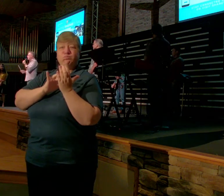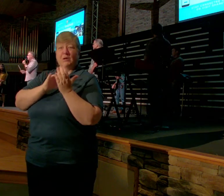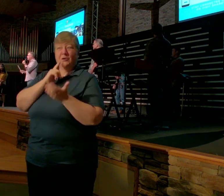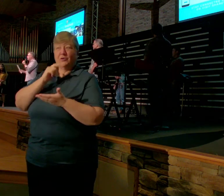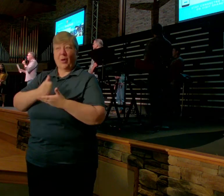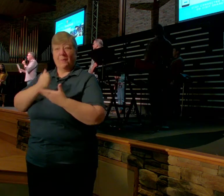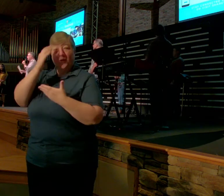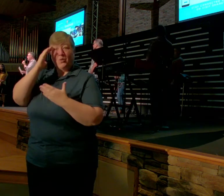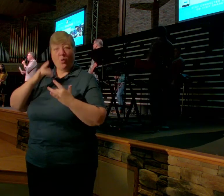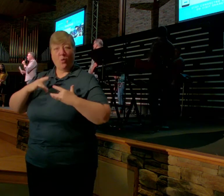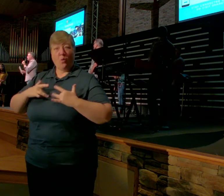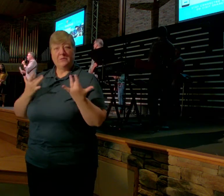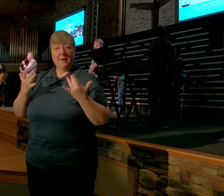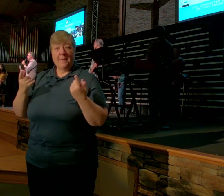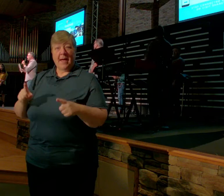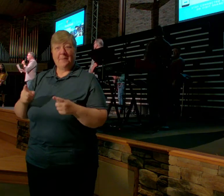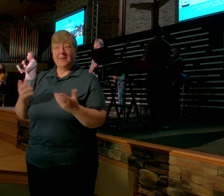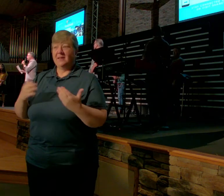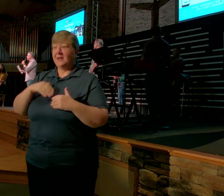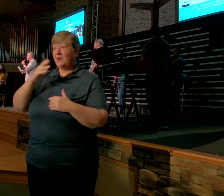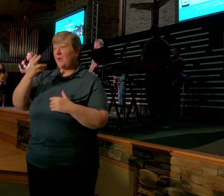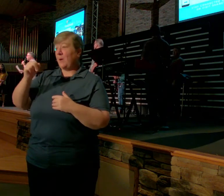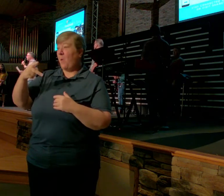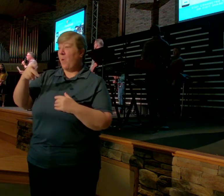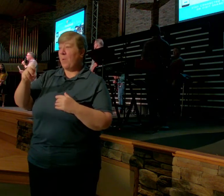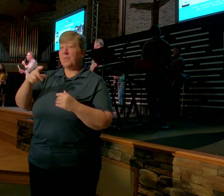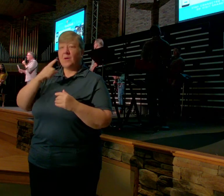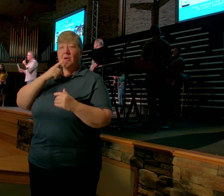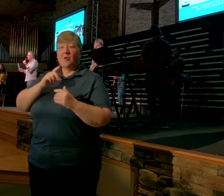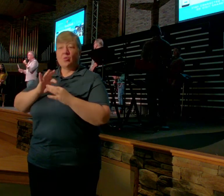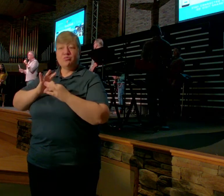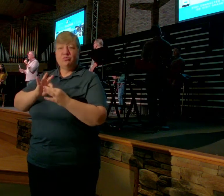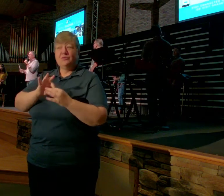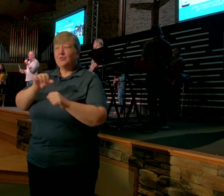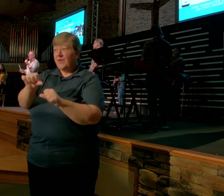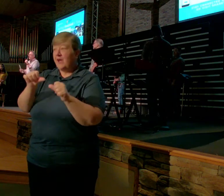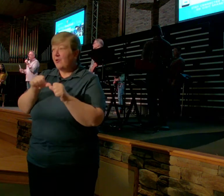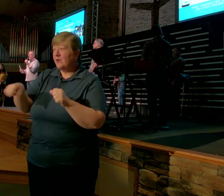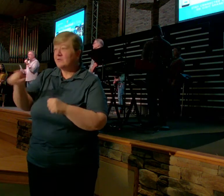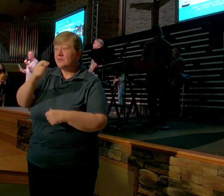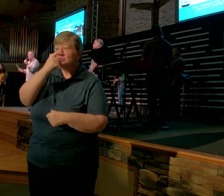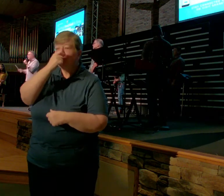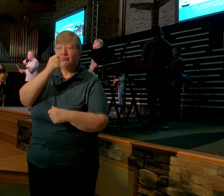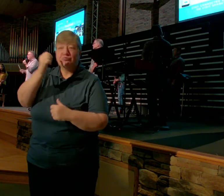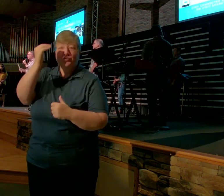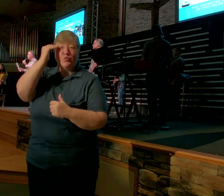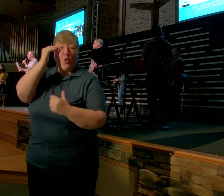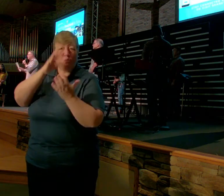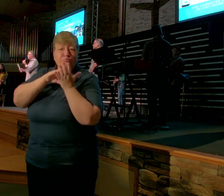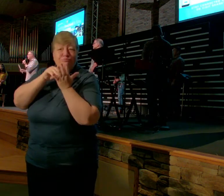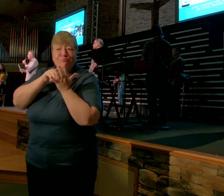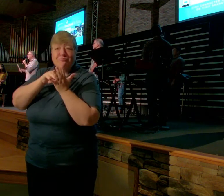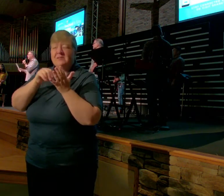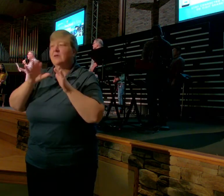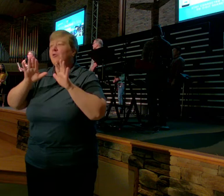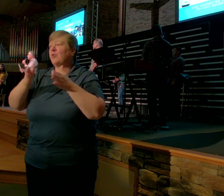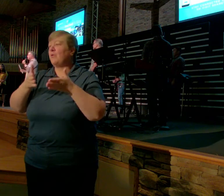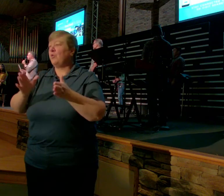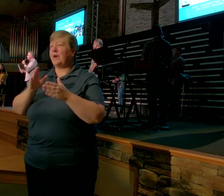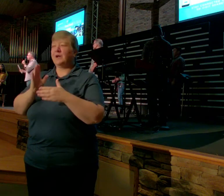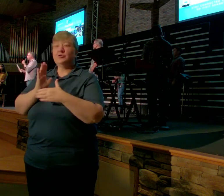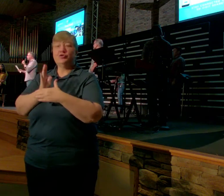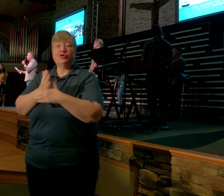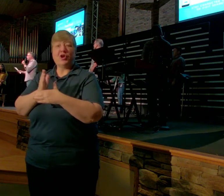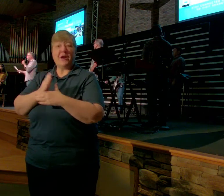You can get notifications around the areas that you're interested in learning more about. And it's a great way to share the messages that you've heard